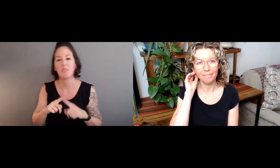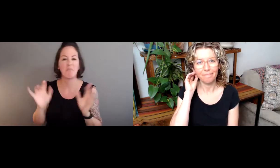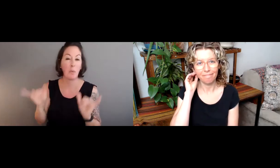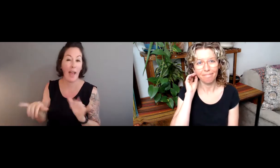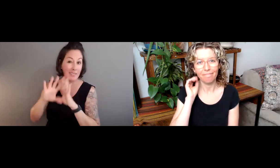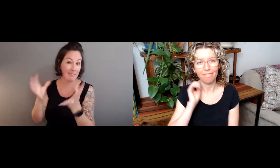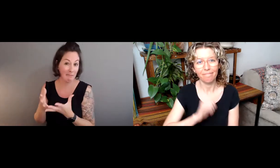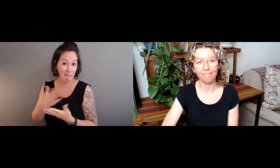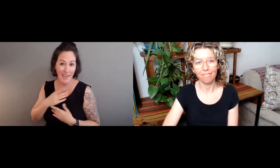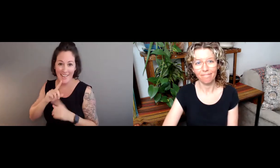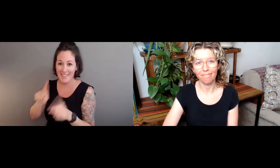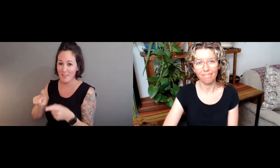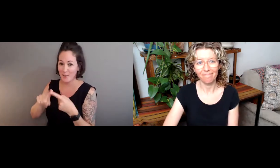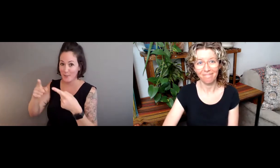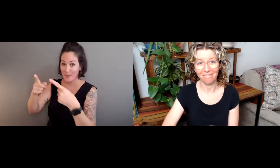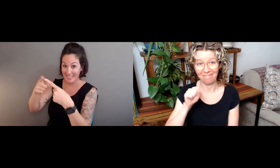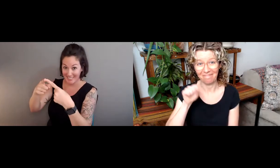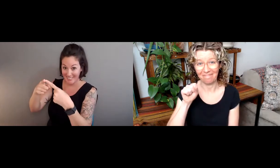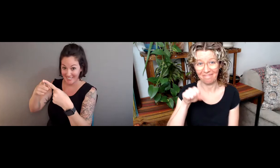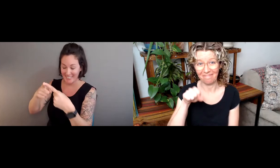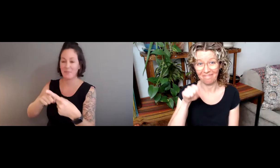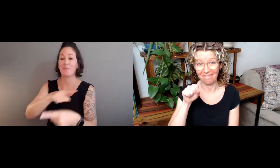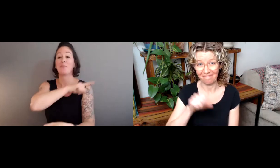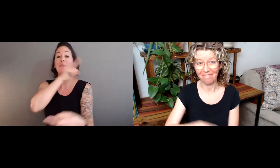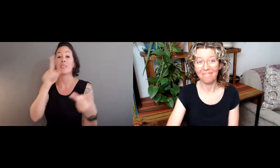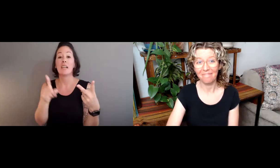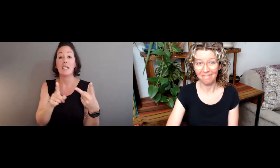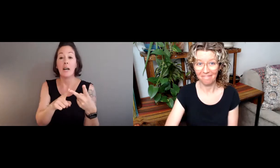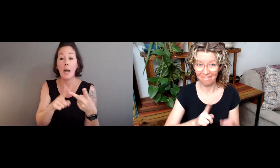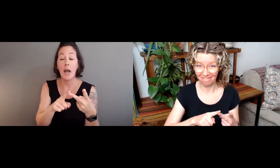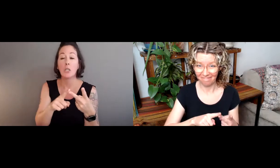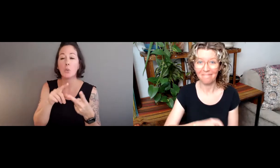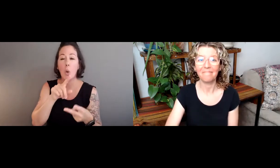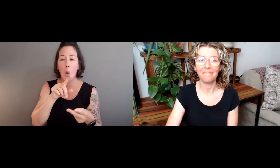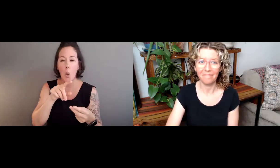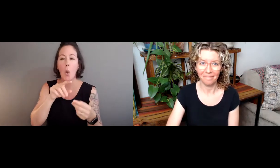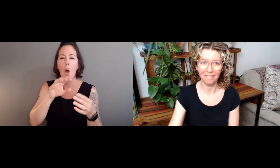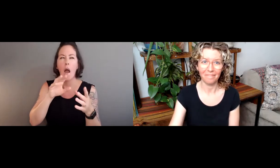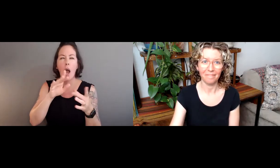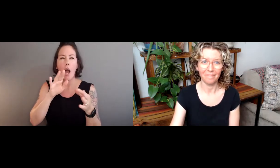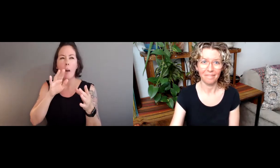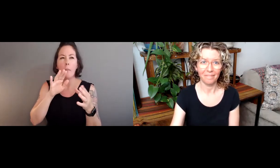It's time consuming and requires high computational processing. But that's my answer to your first question.